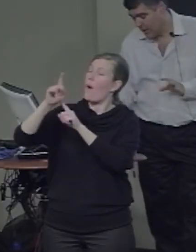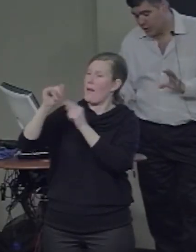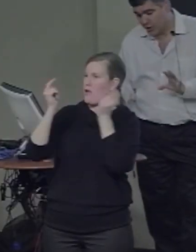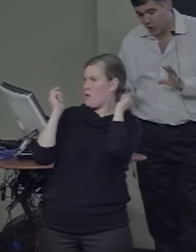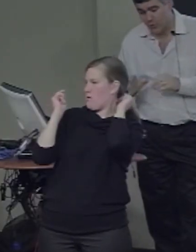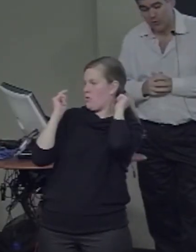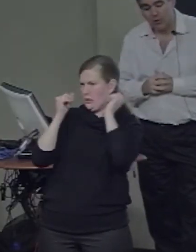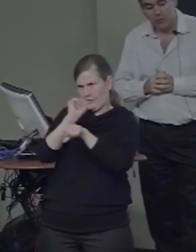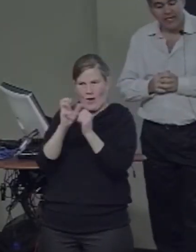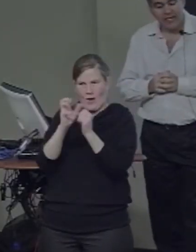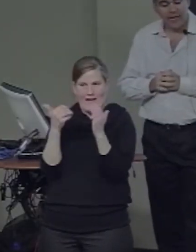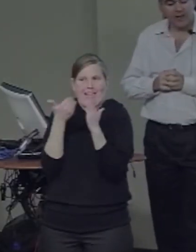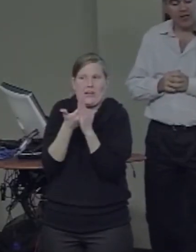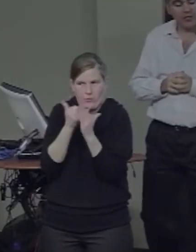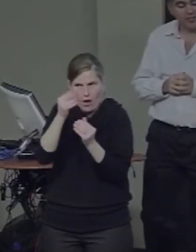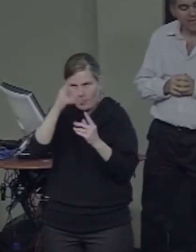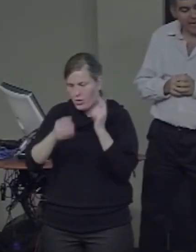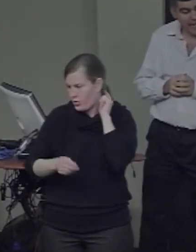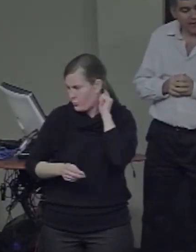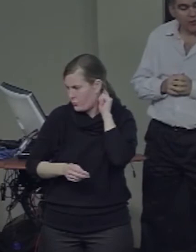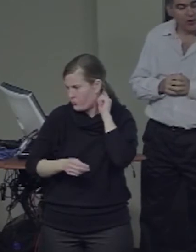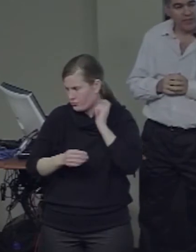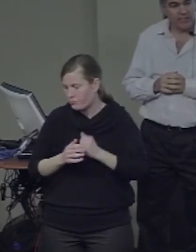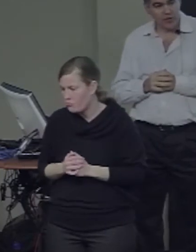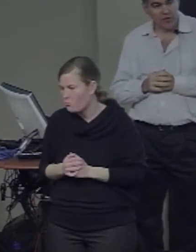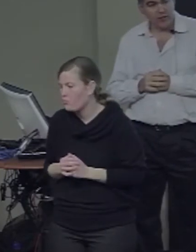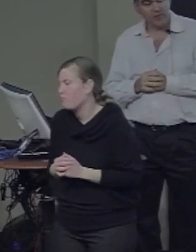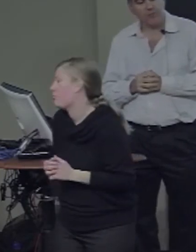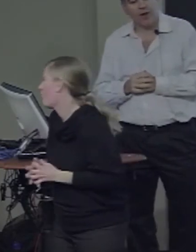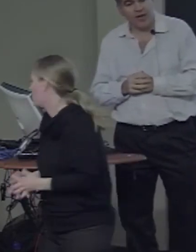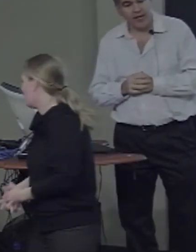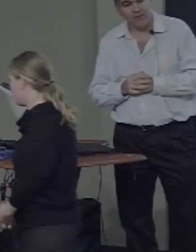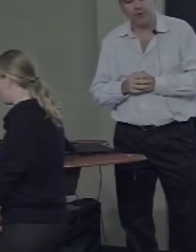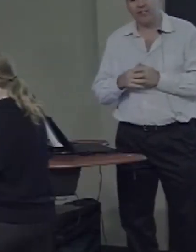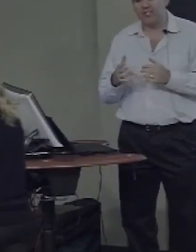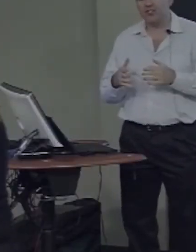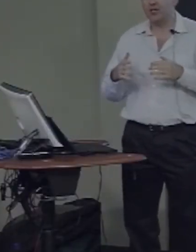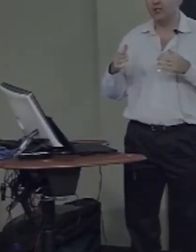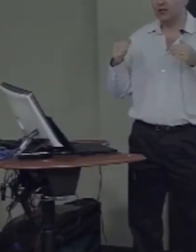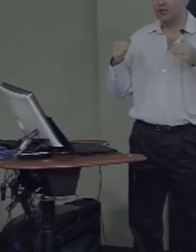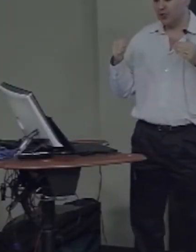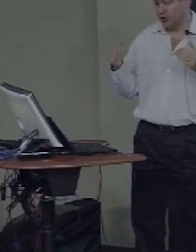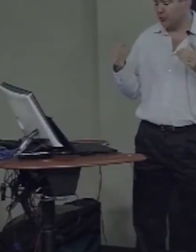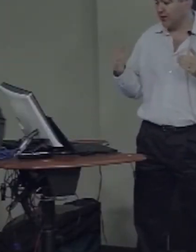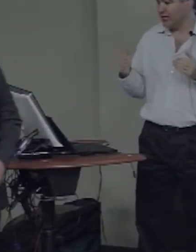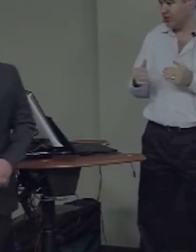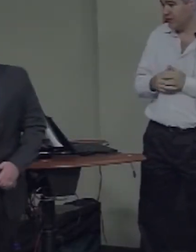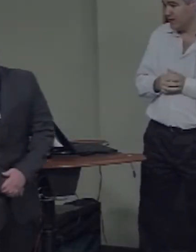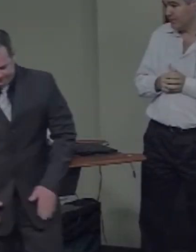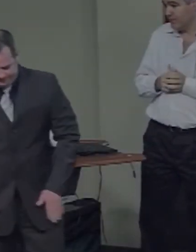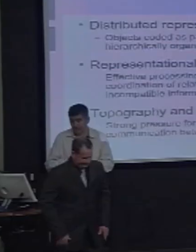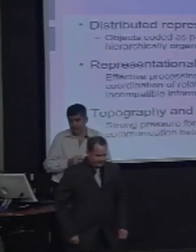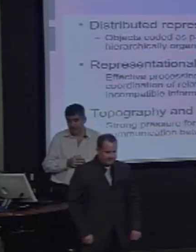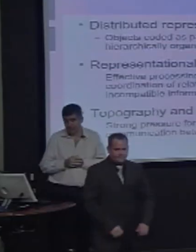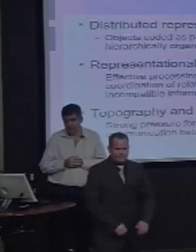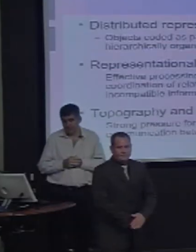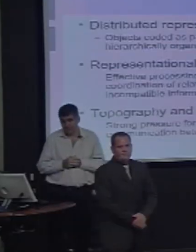So we can understand the organization of the brain for these two regions,